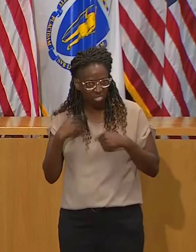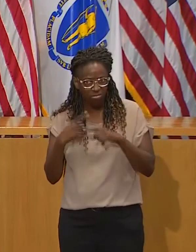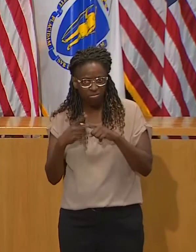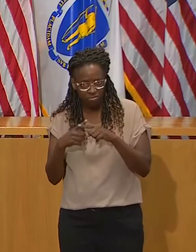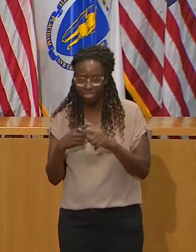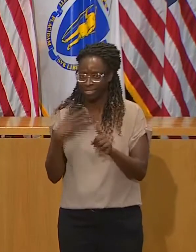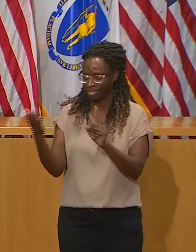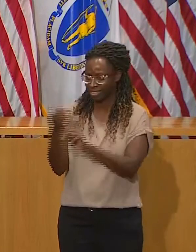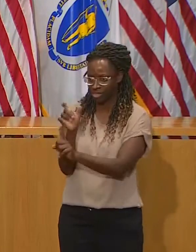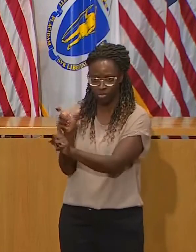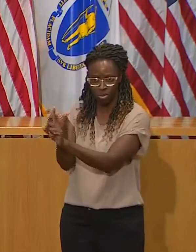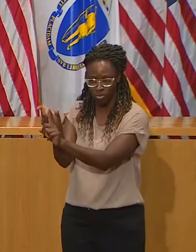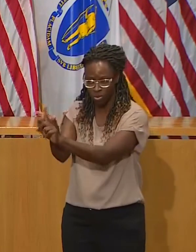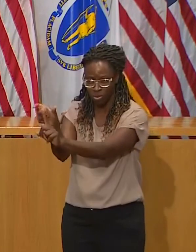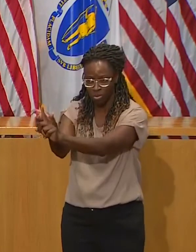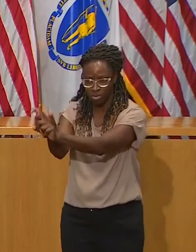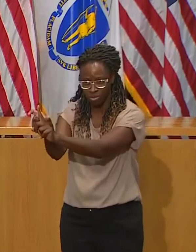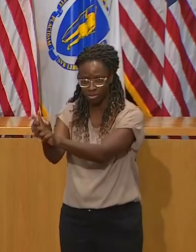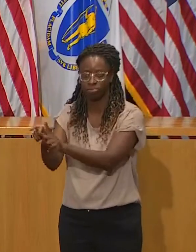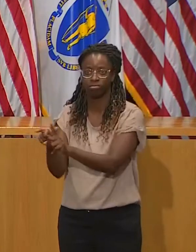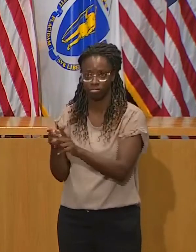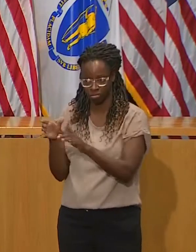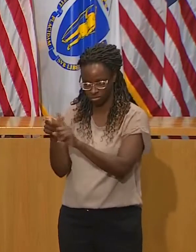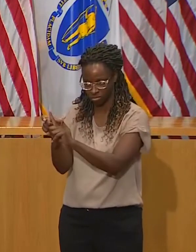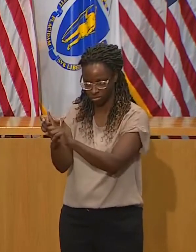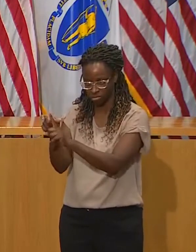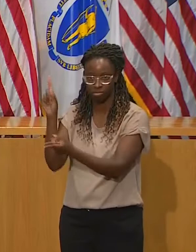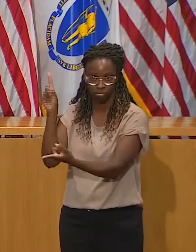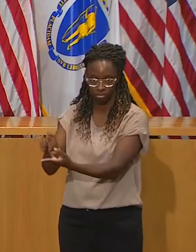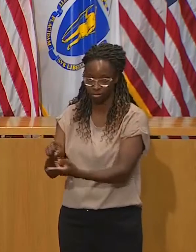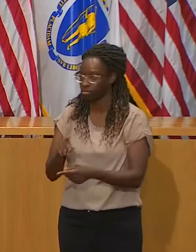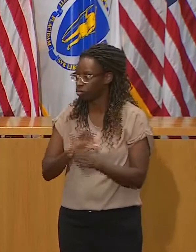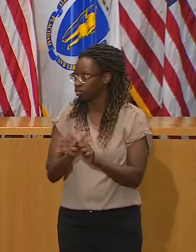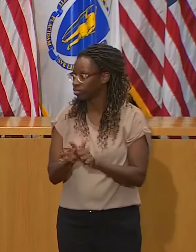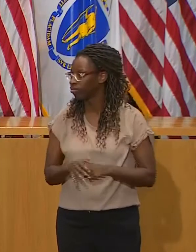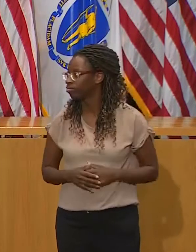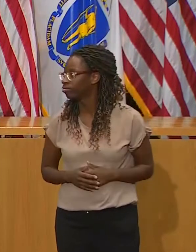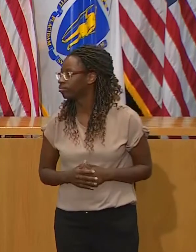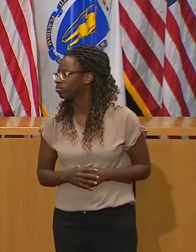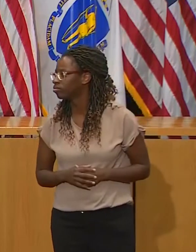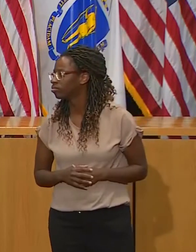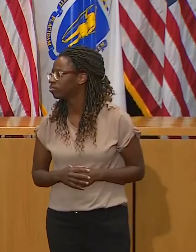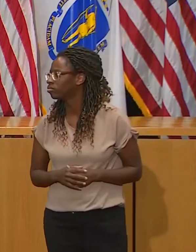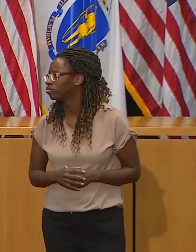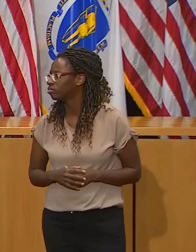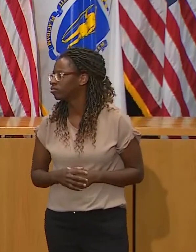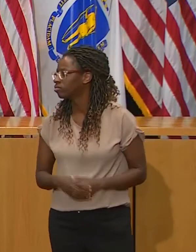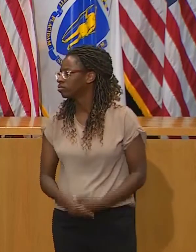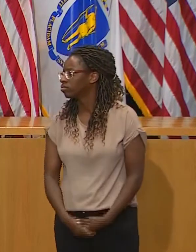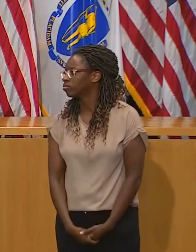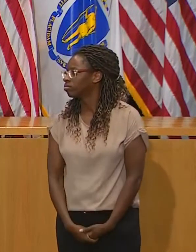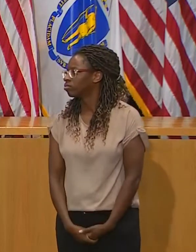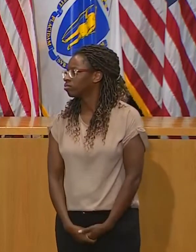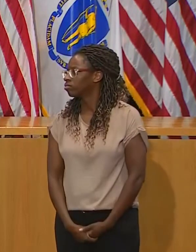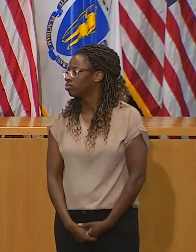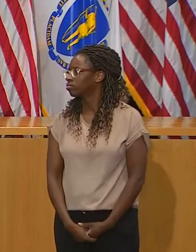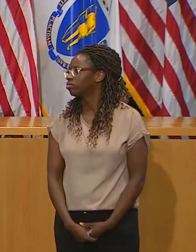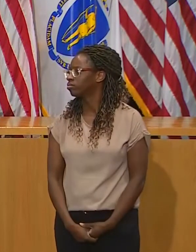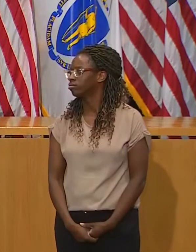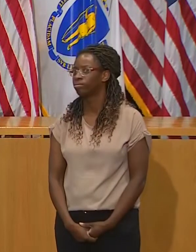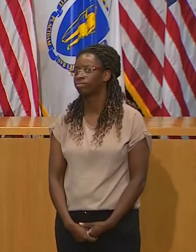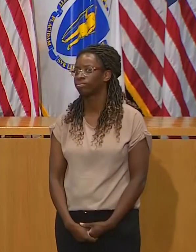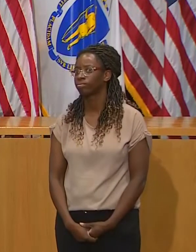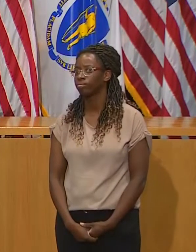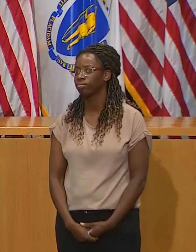positive. But it's been reported that the doesn't know or hasn't been able to determine the source of infection for about half of COVID cases. How concerning